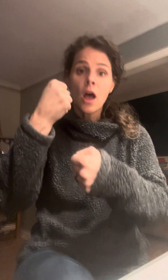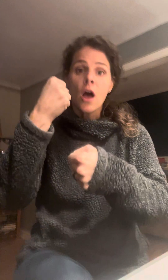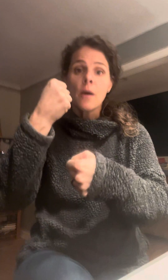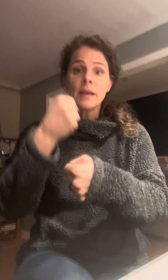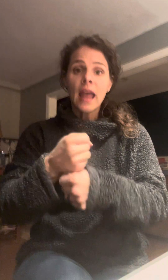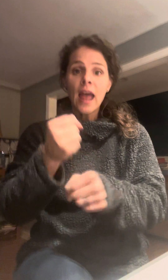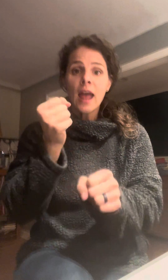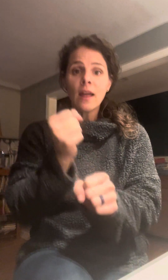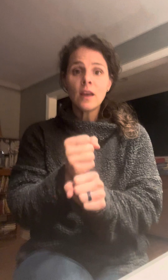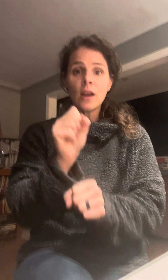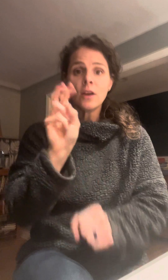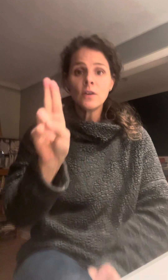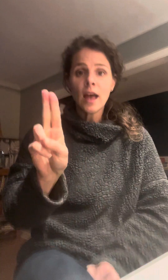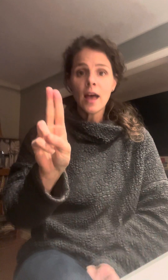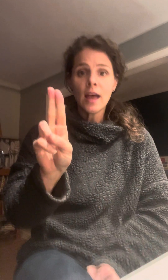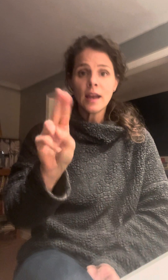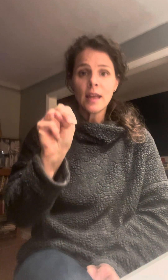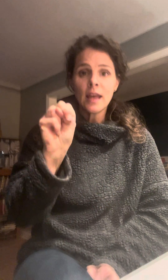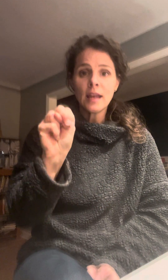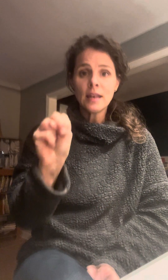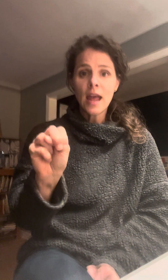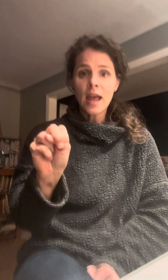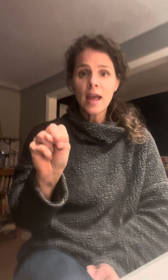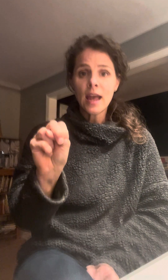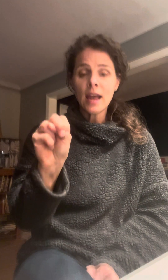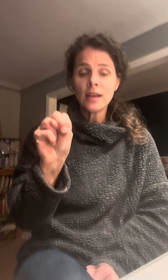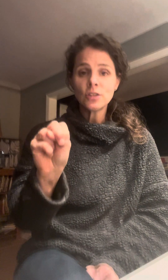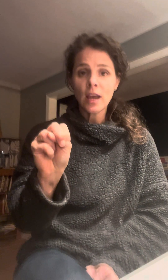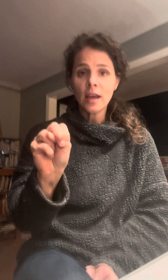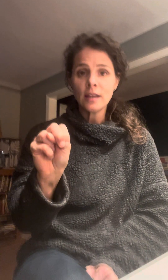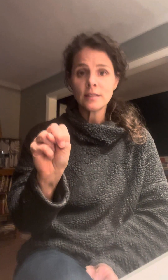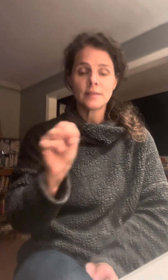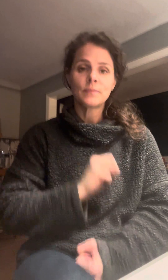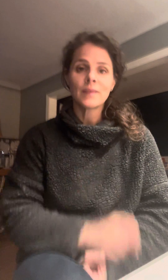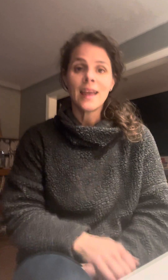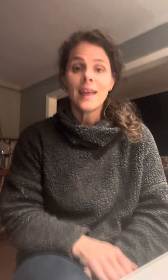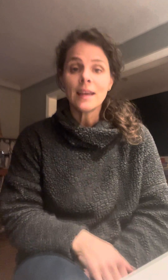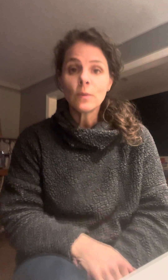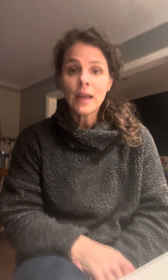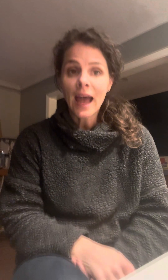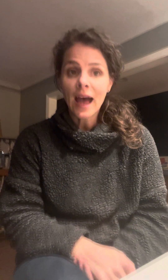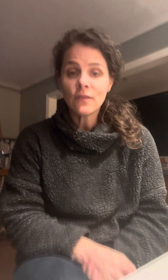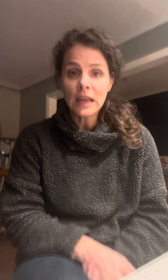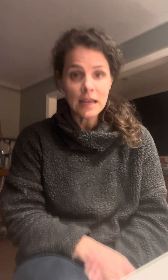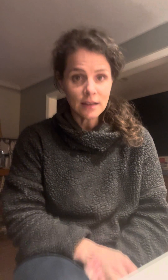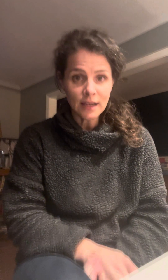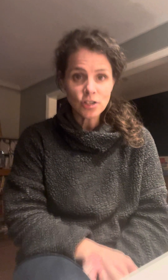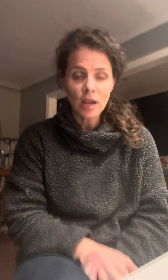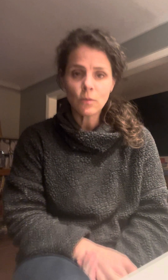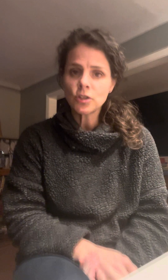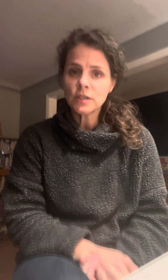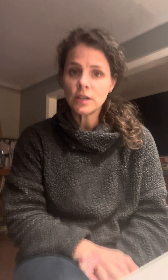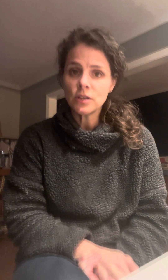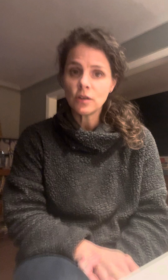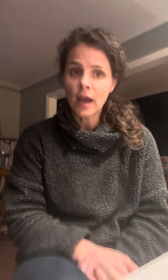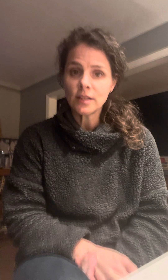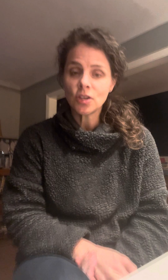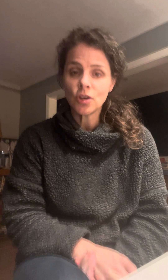began the United Nations. Then we have English, then we're just going to do that to